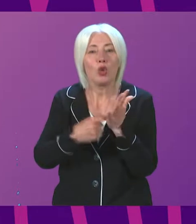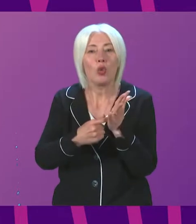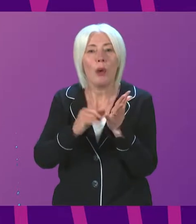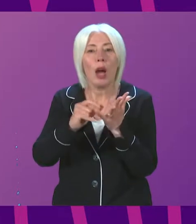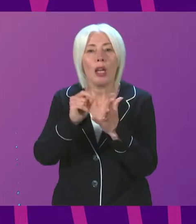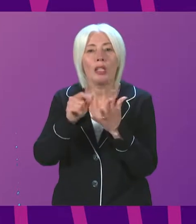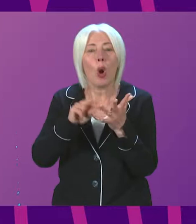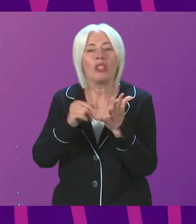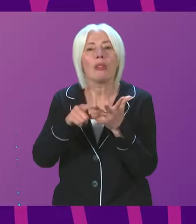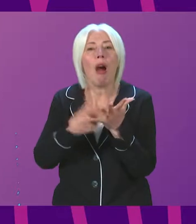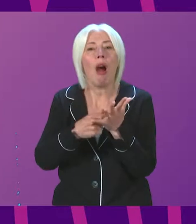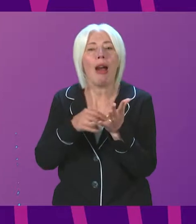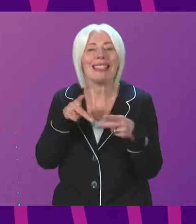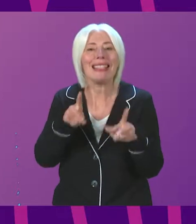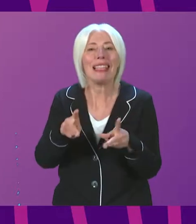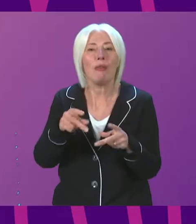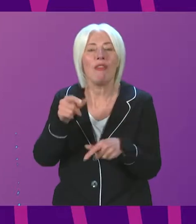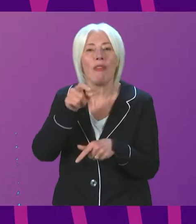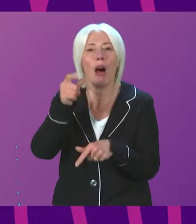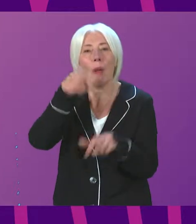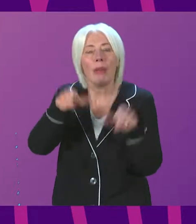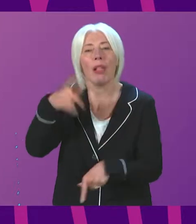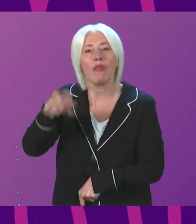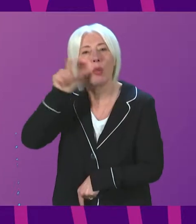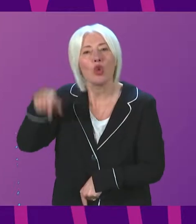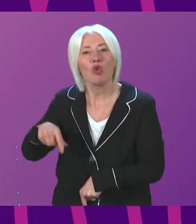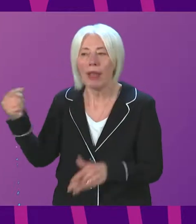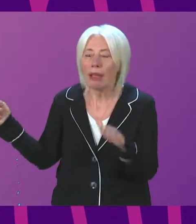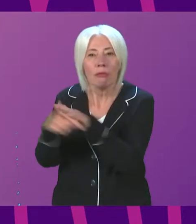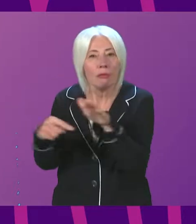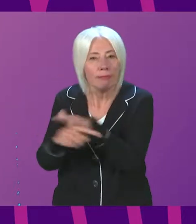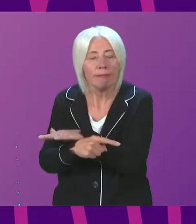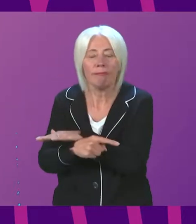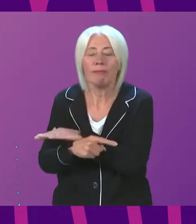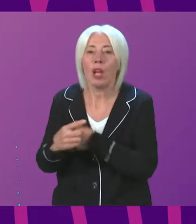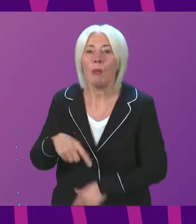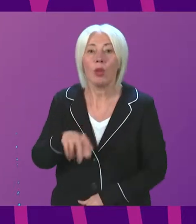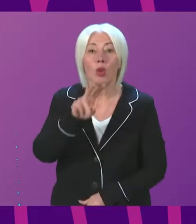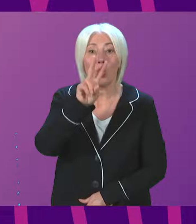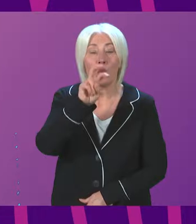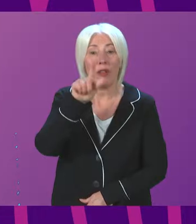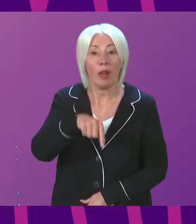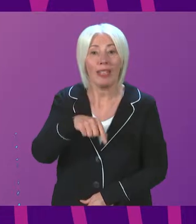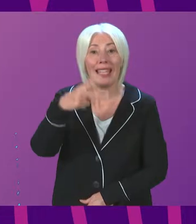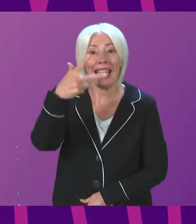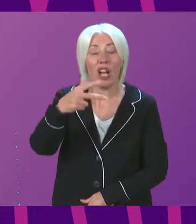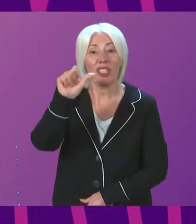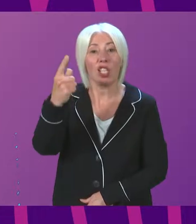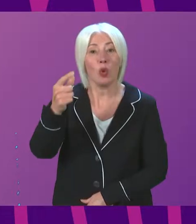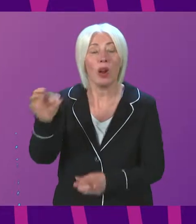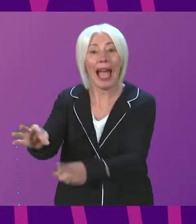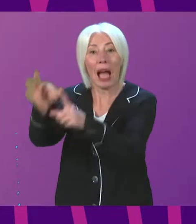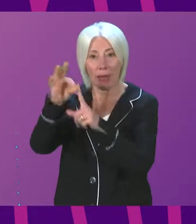Ukrainians first minister as of today there have been 12,861 applications